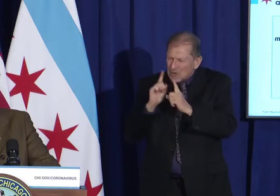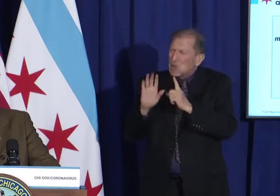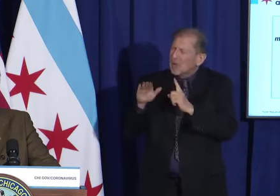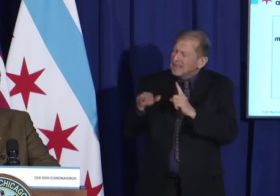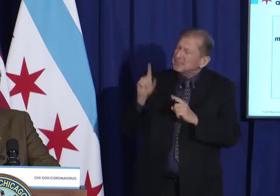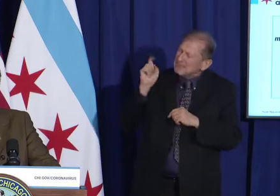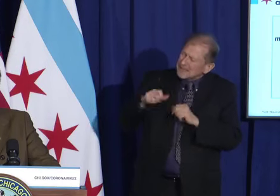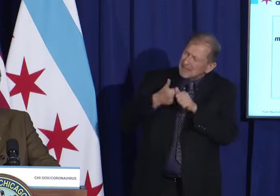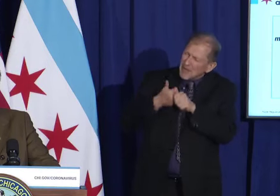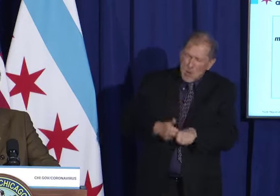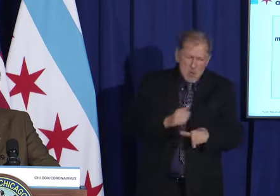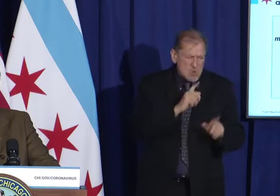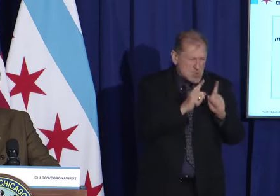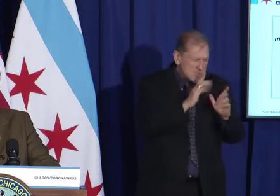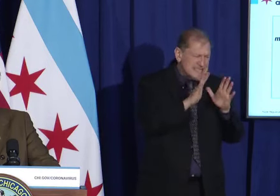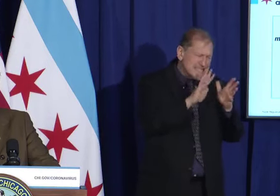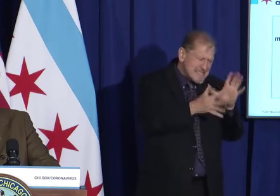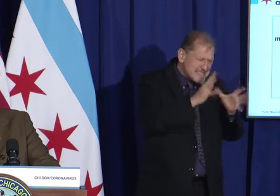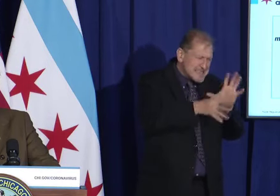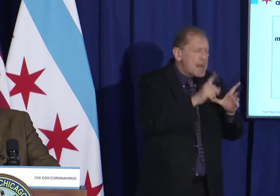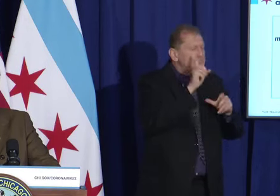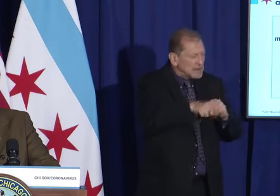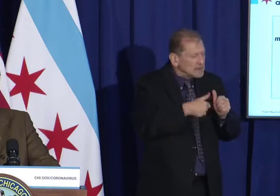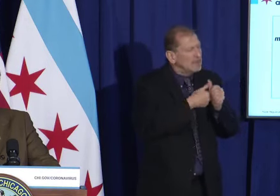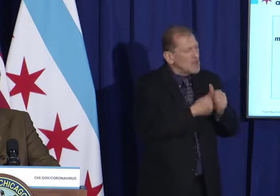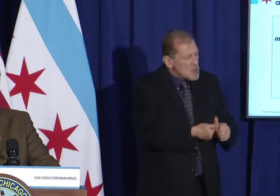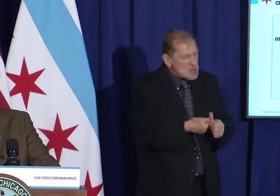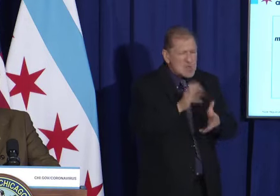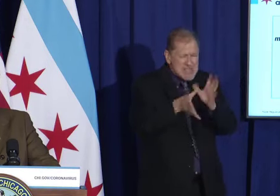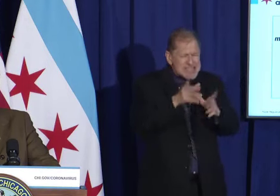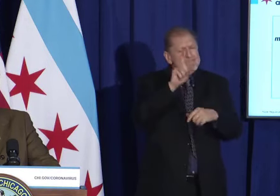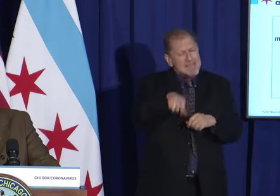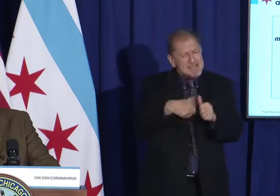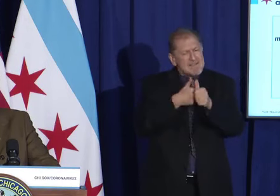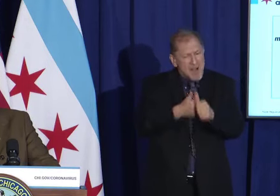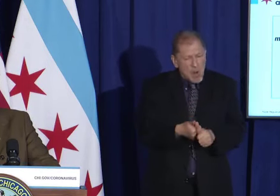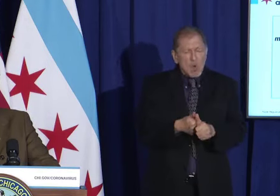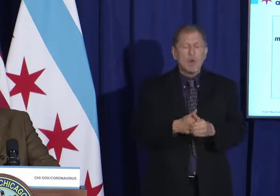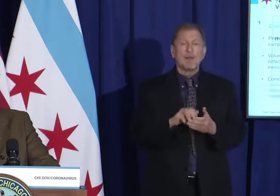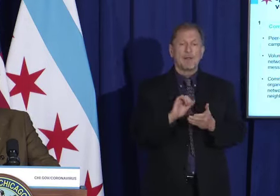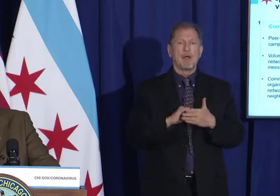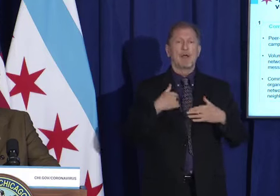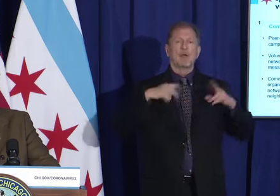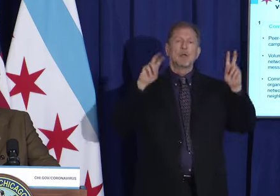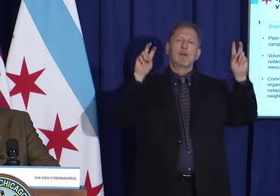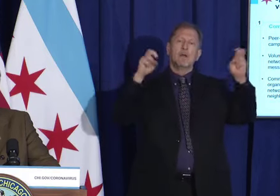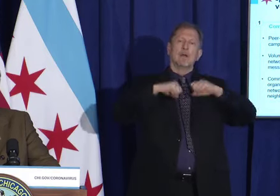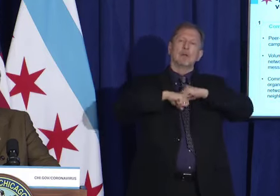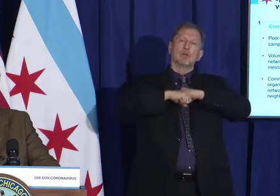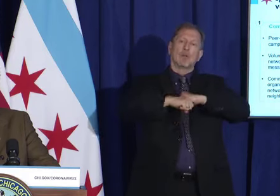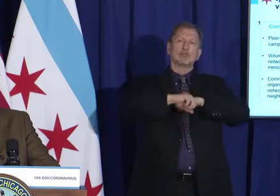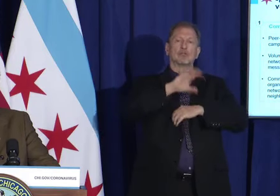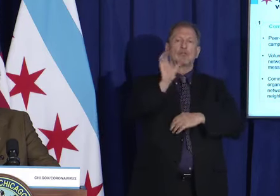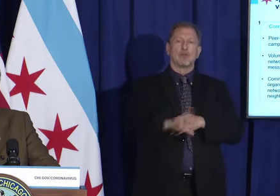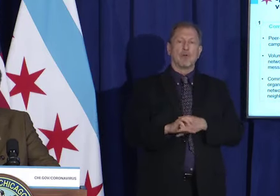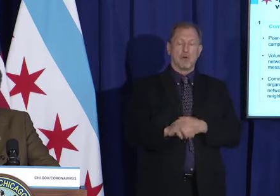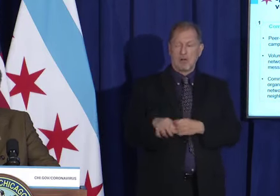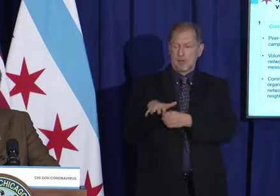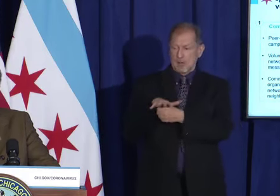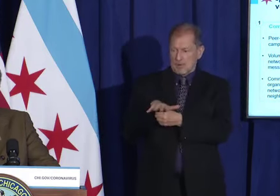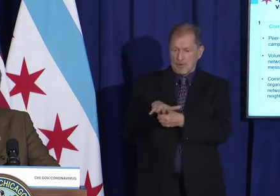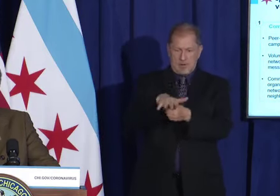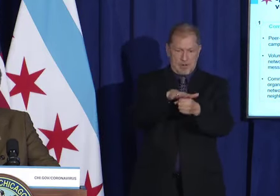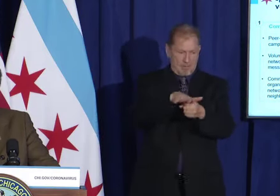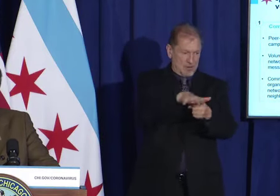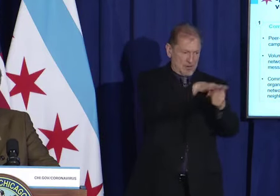And that's a key part of our new program of Protect Chicago. It's working neighborhood to neighborhood